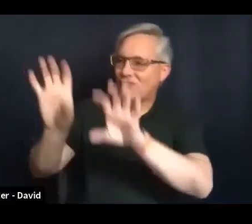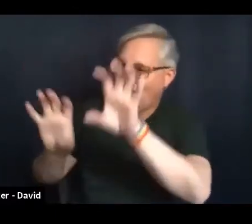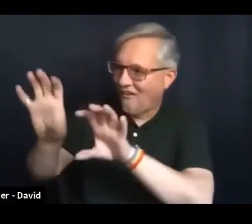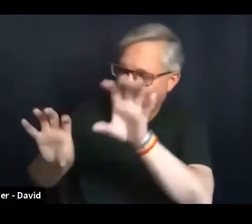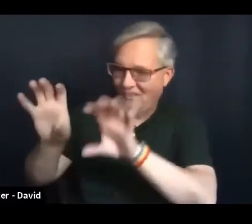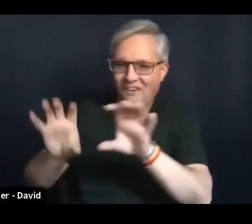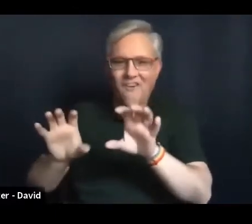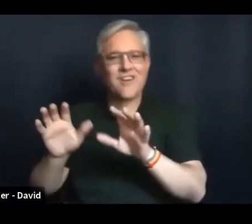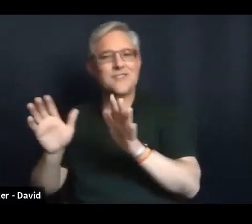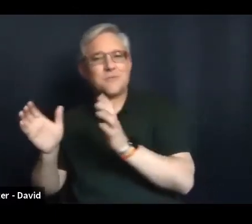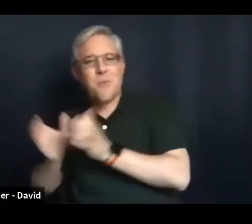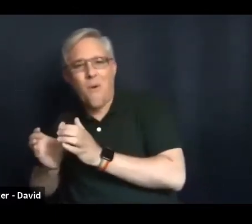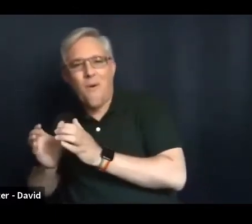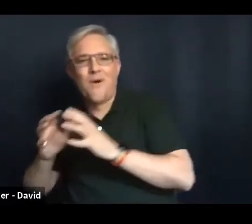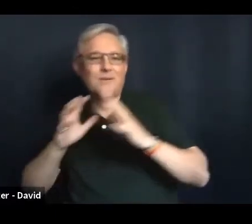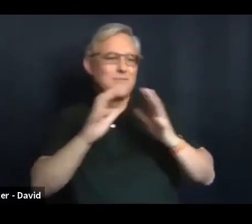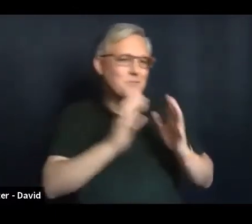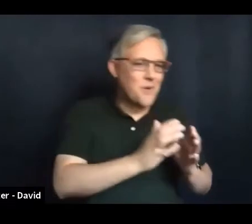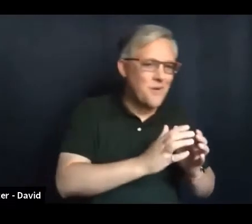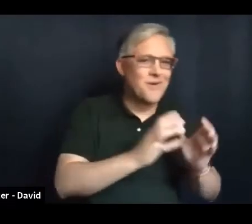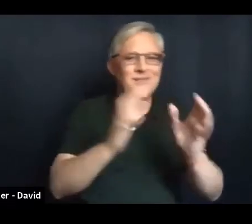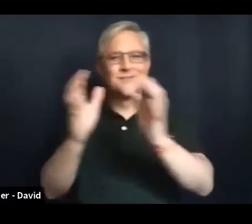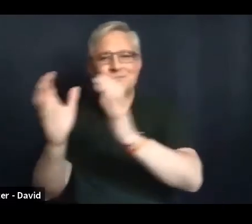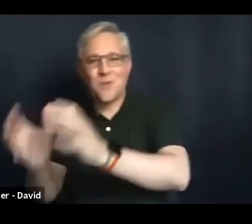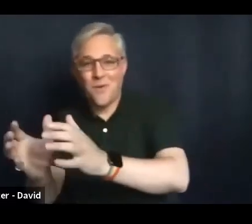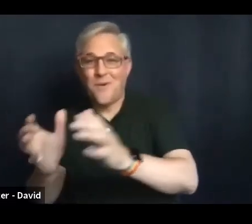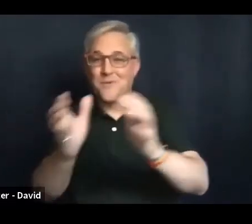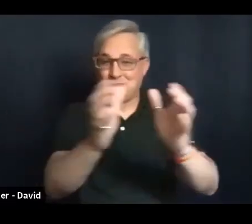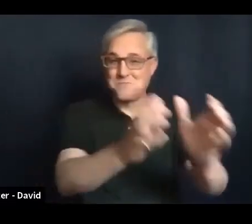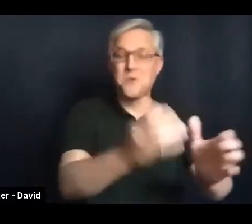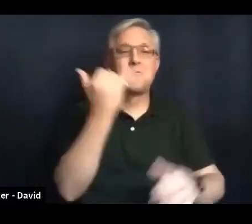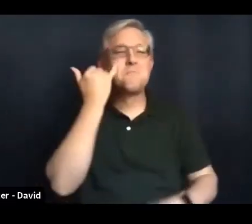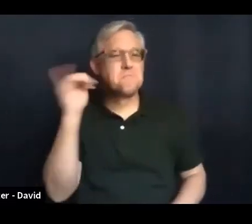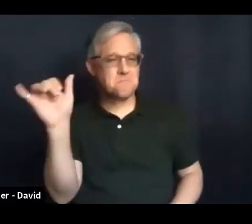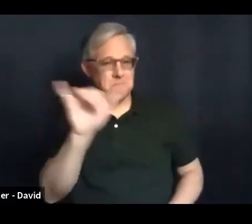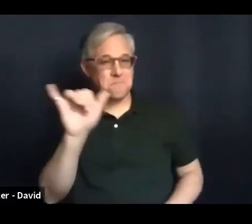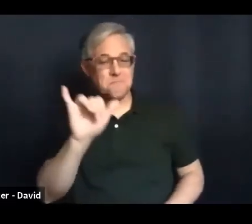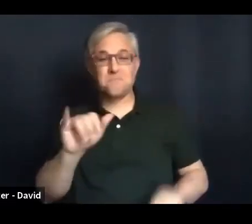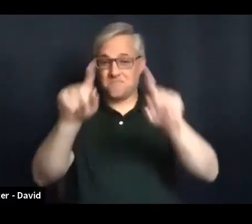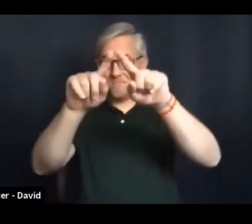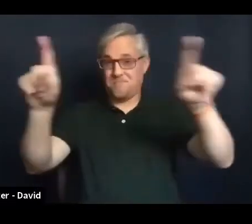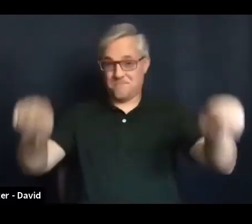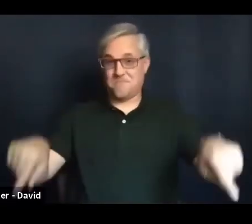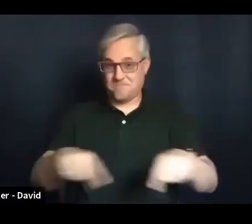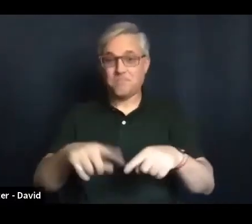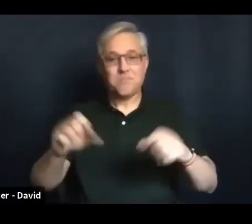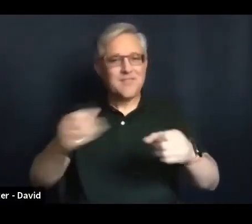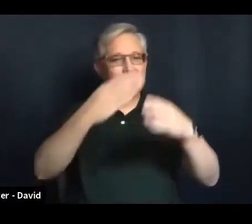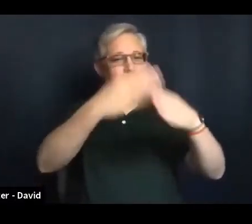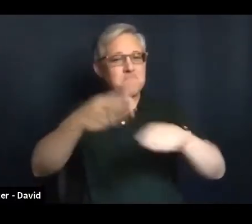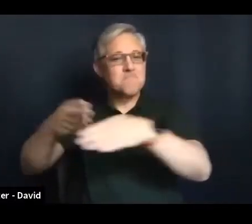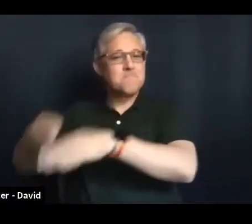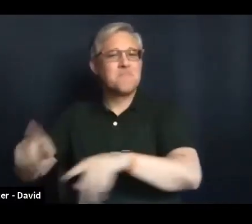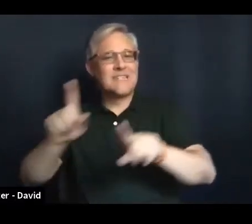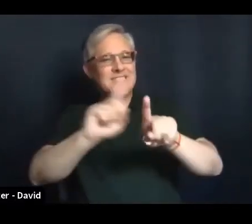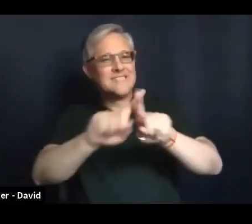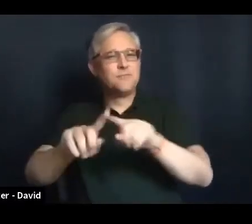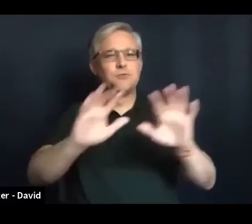and you chat with different people. So we can do different rooms in Zoom like that. But